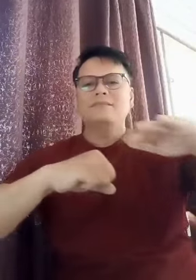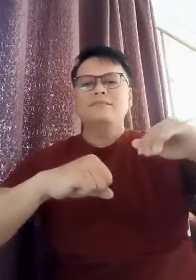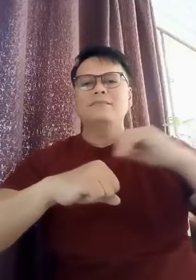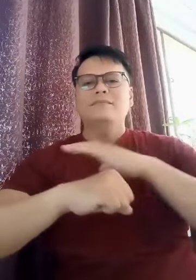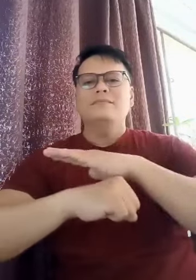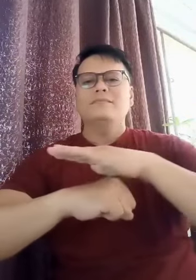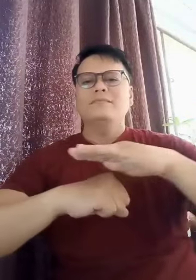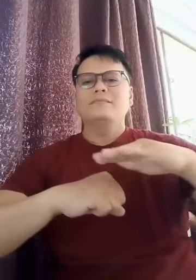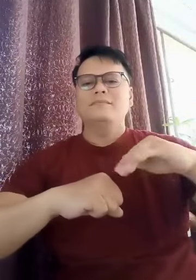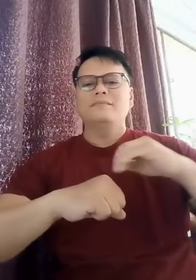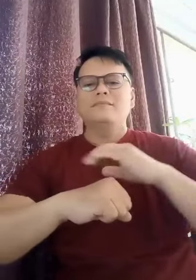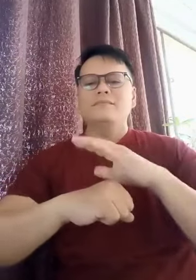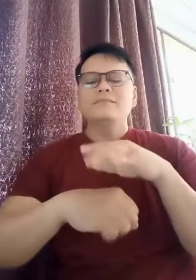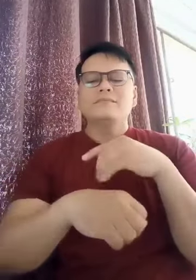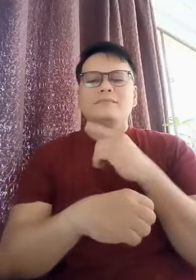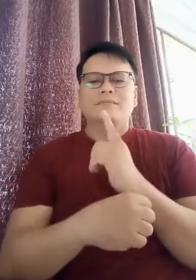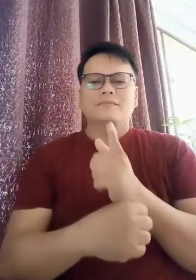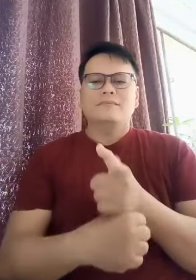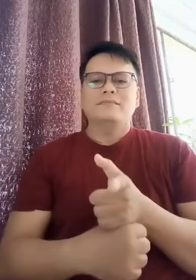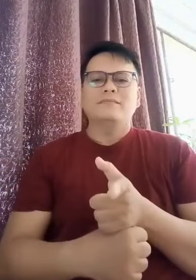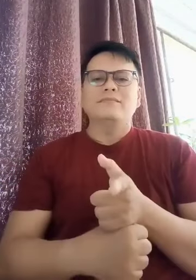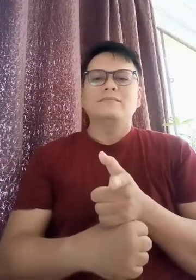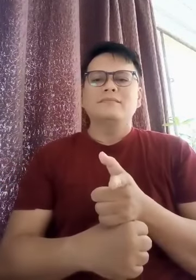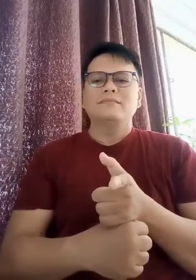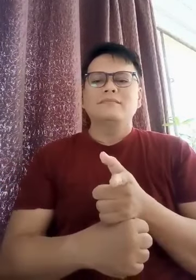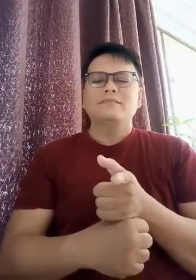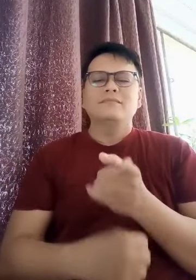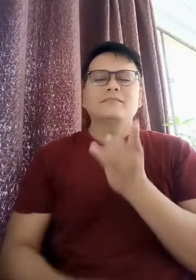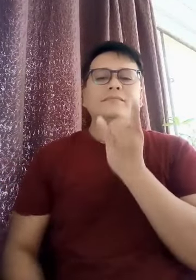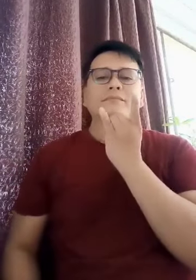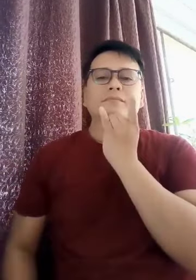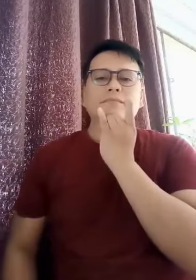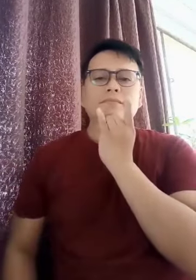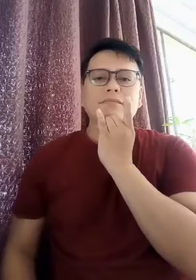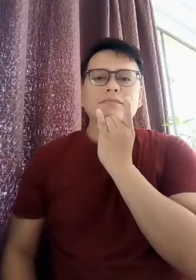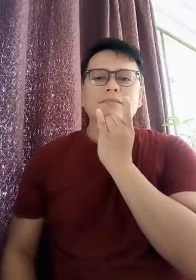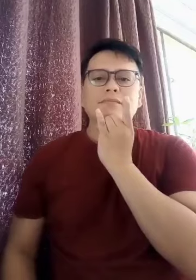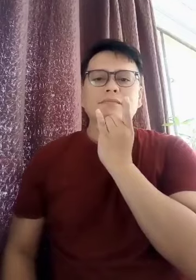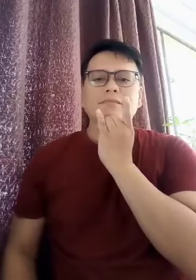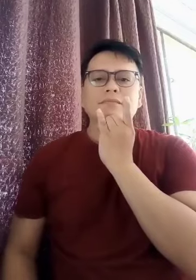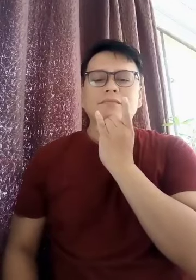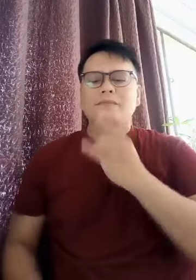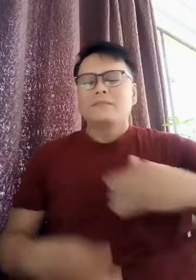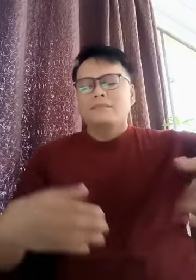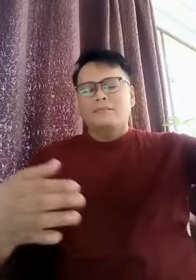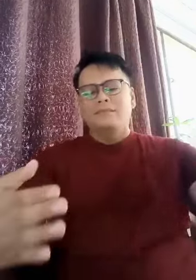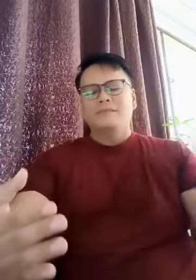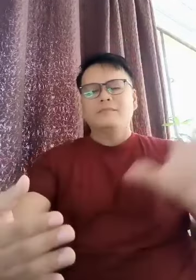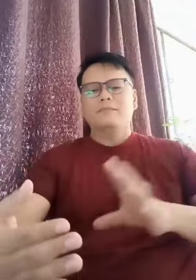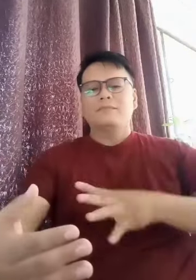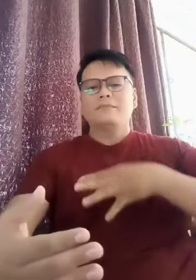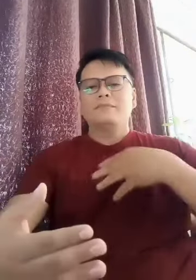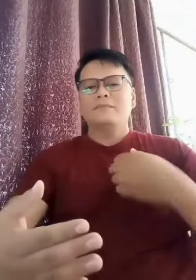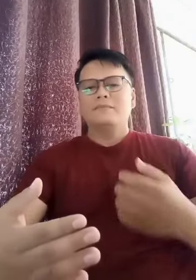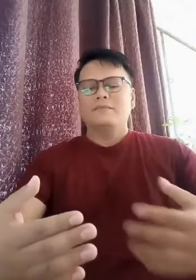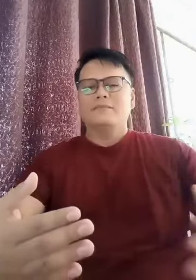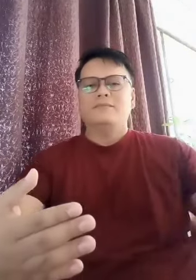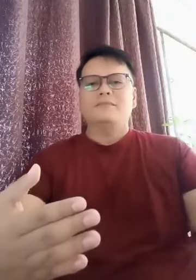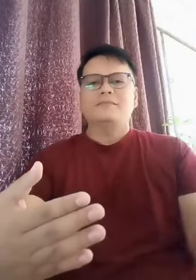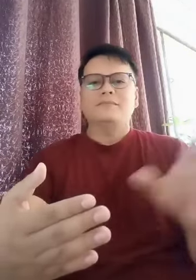above, I can write what is wrong, I can sing just